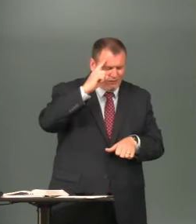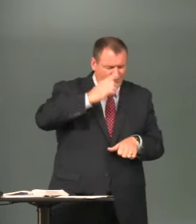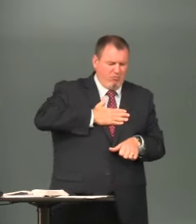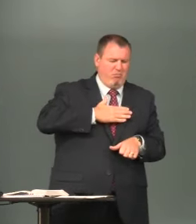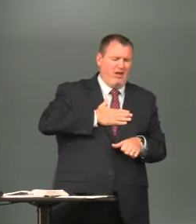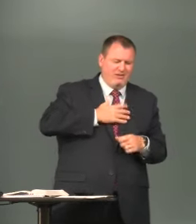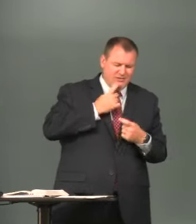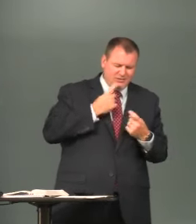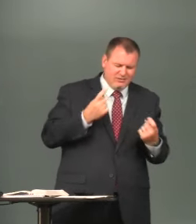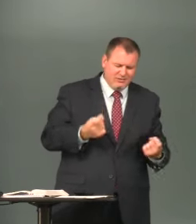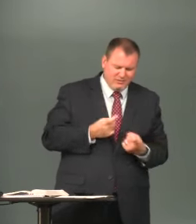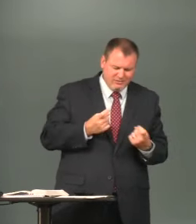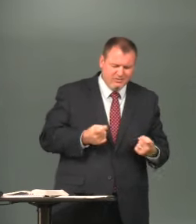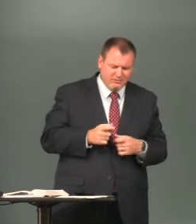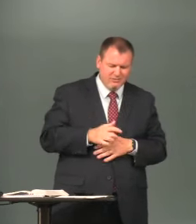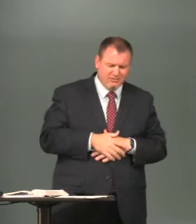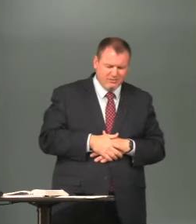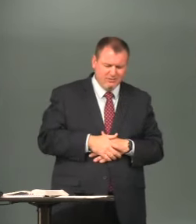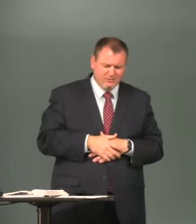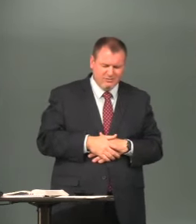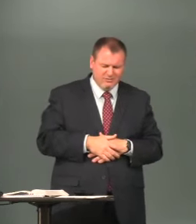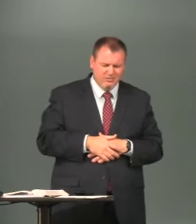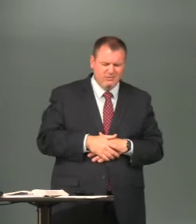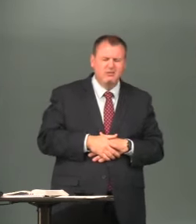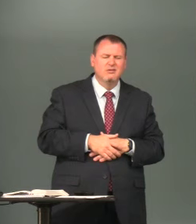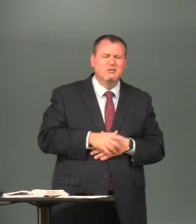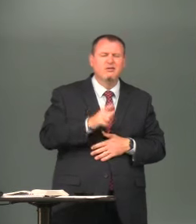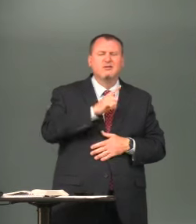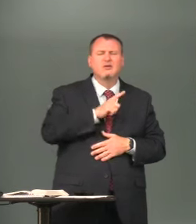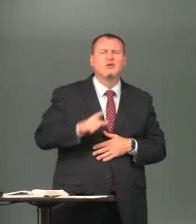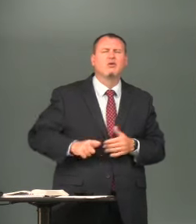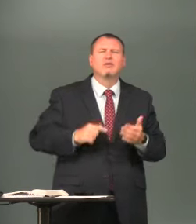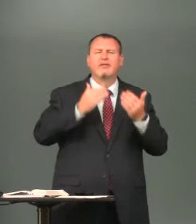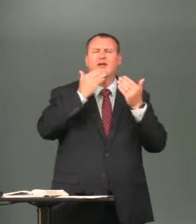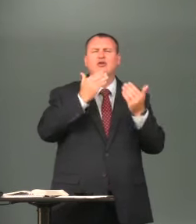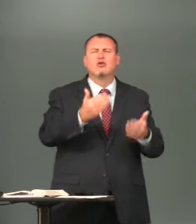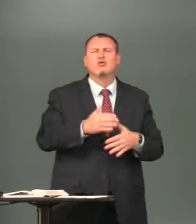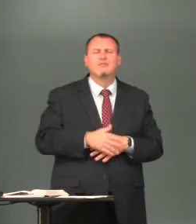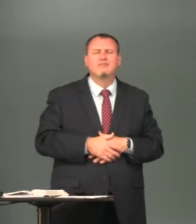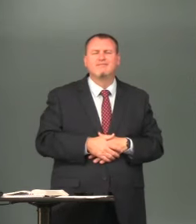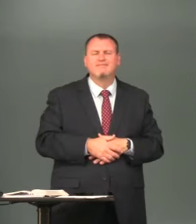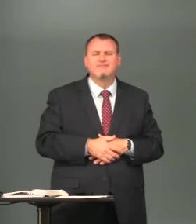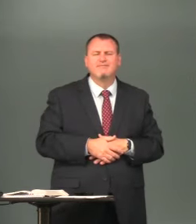cross for my sins Lord thank you